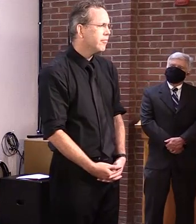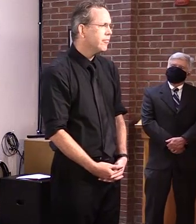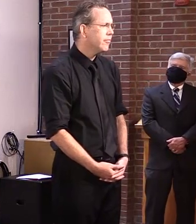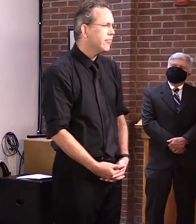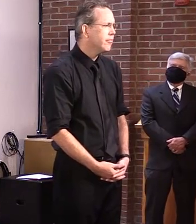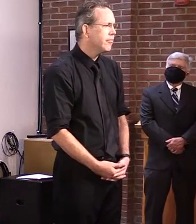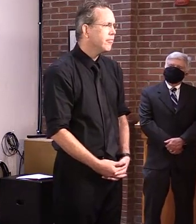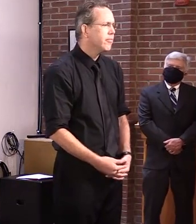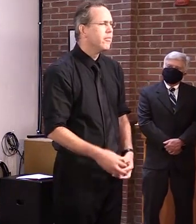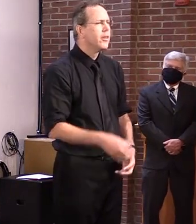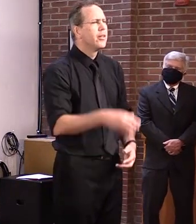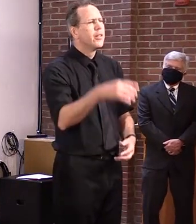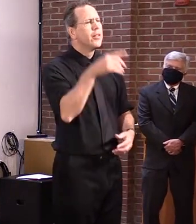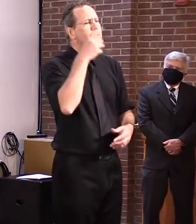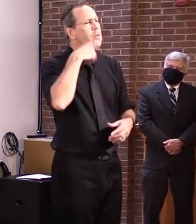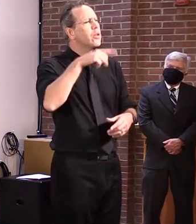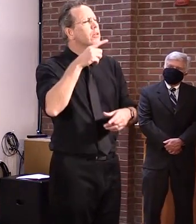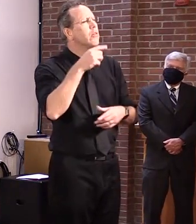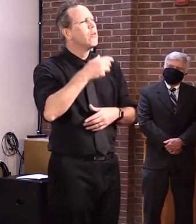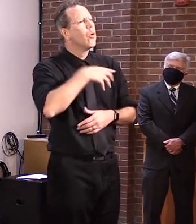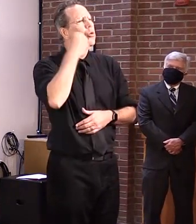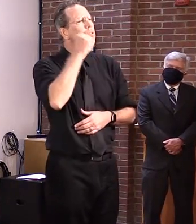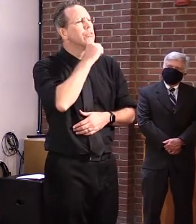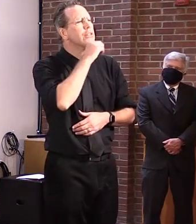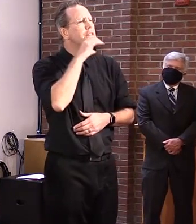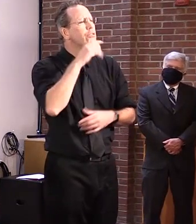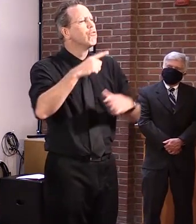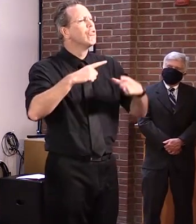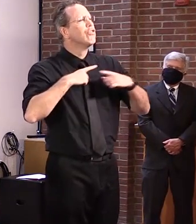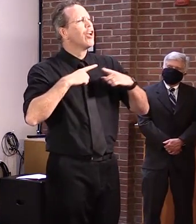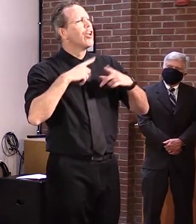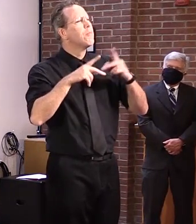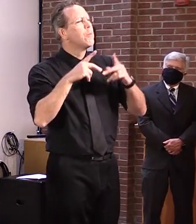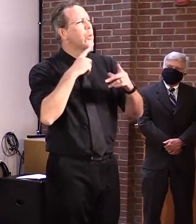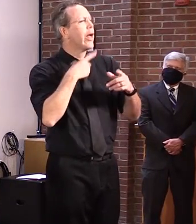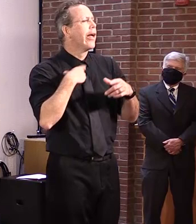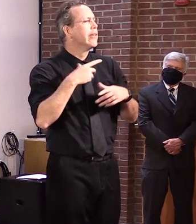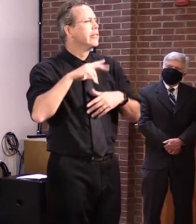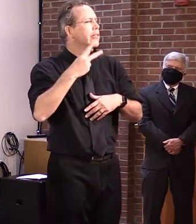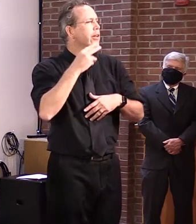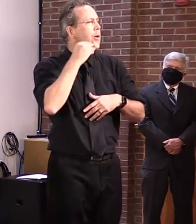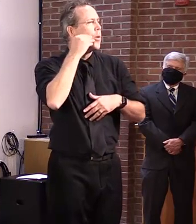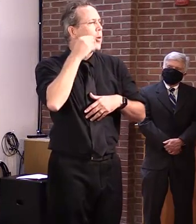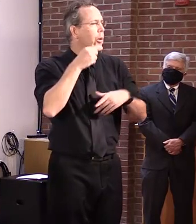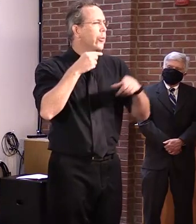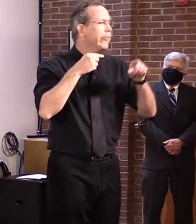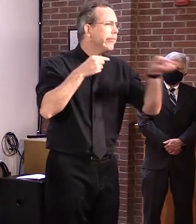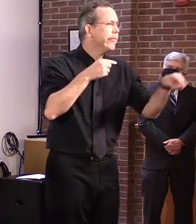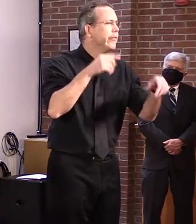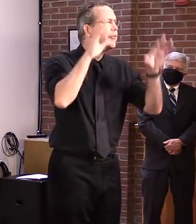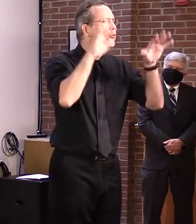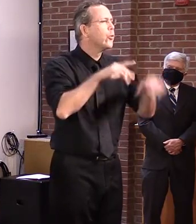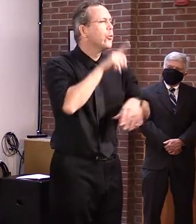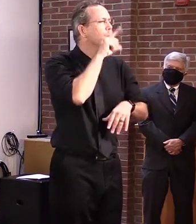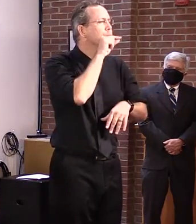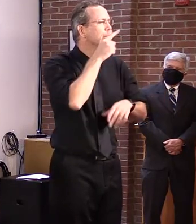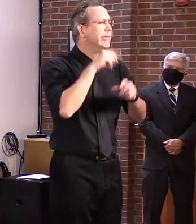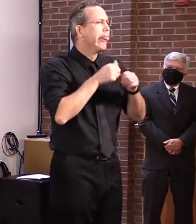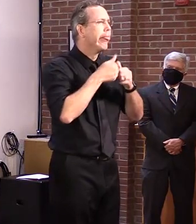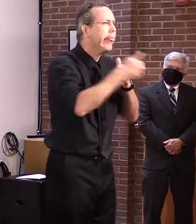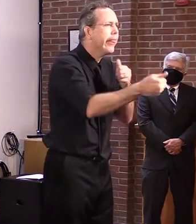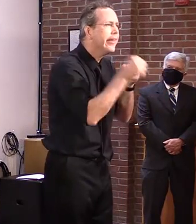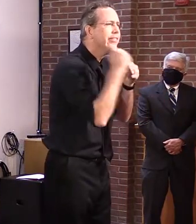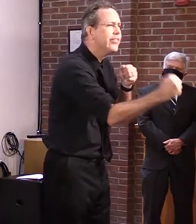So, I just want to see if I understand the question correctly. Uh, these are folks that come to Vermont for six,